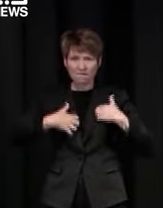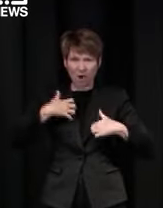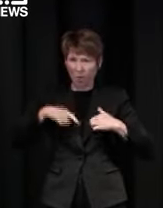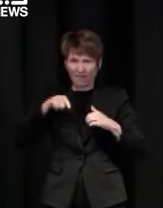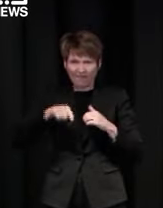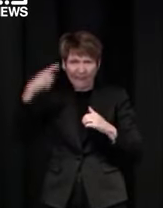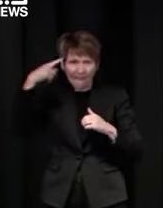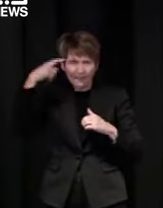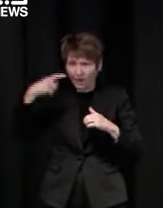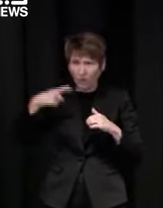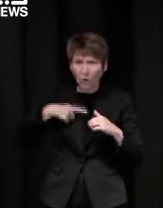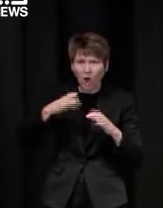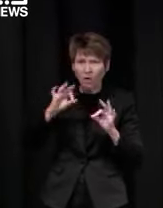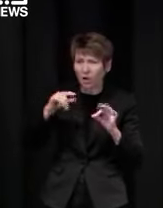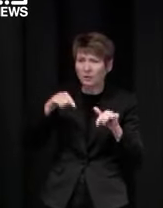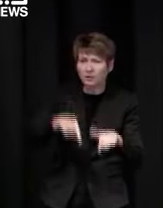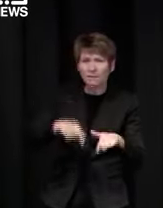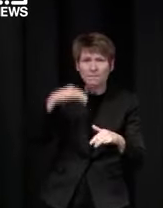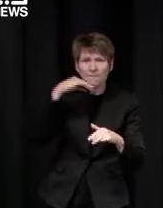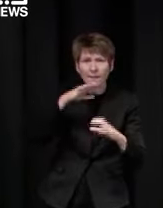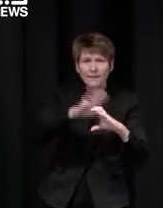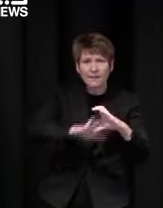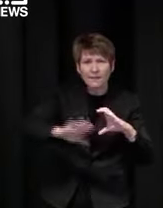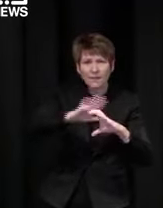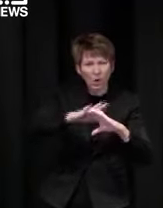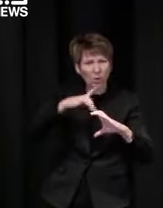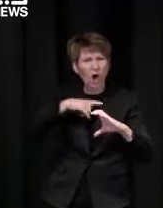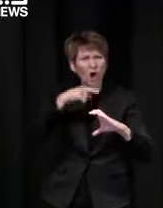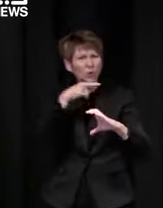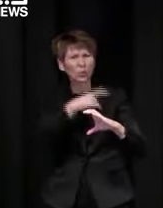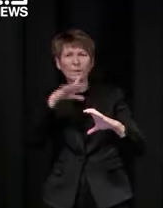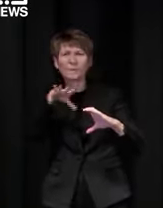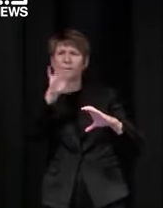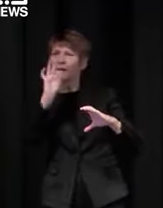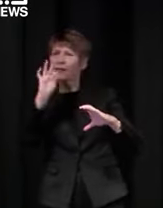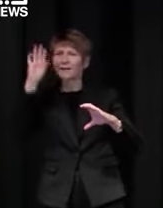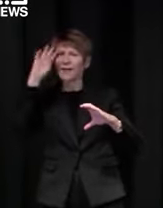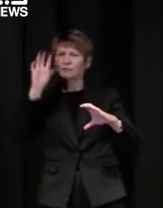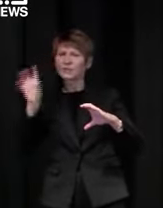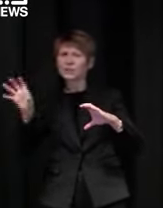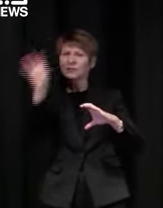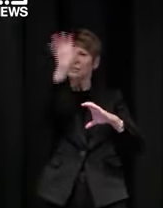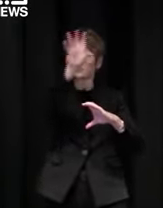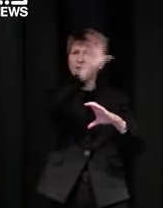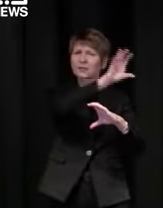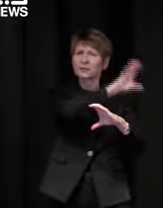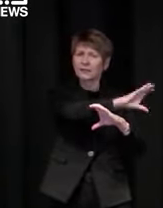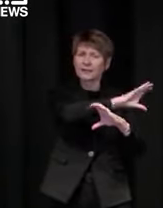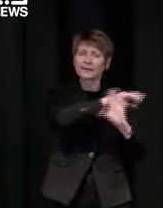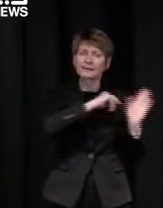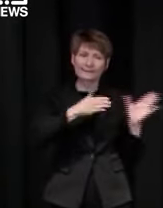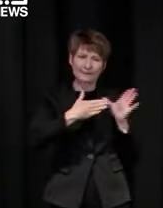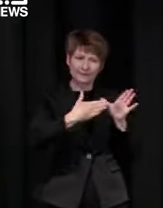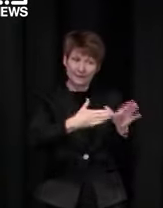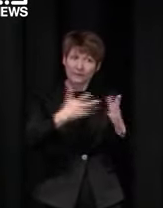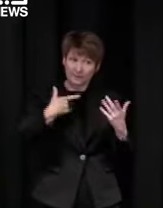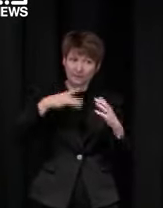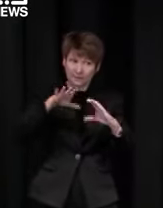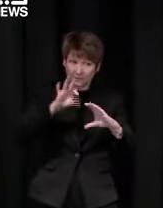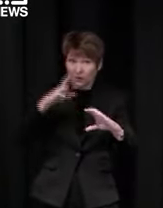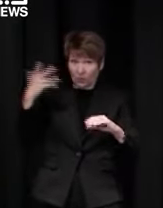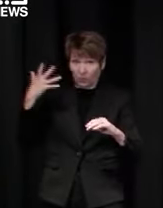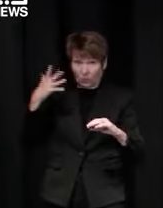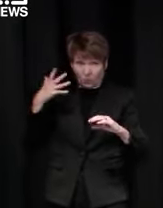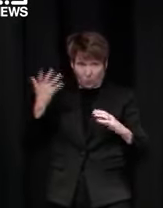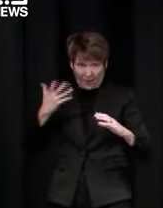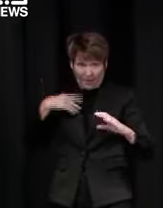the six lgas that have been chosen uh are based on vac status and and cases but they they will be